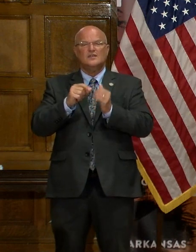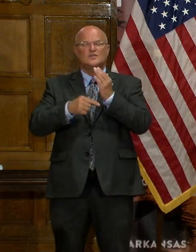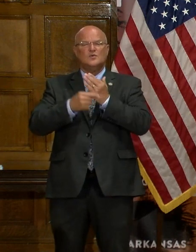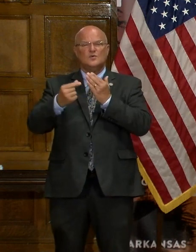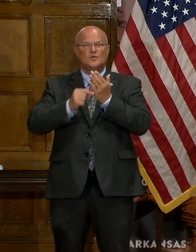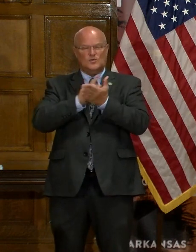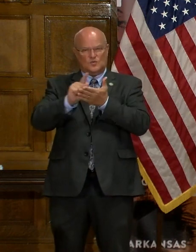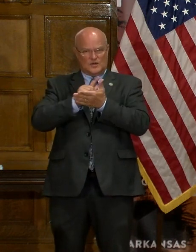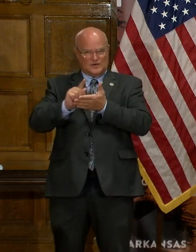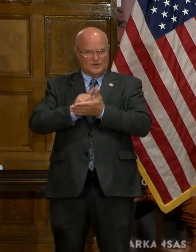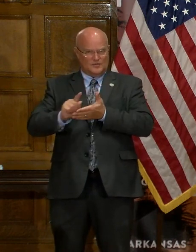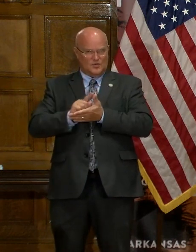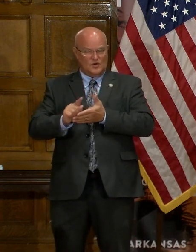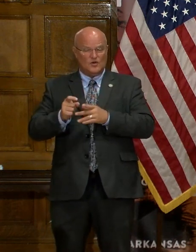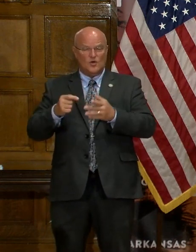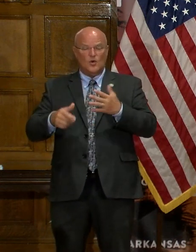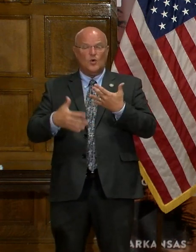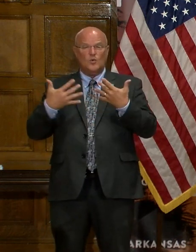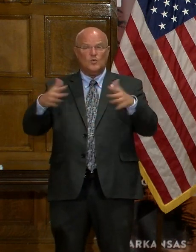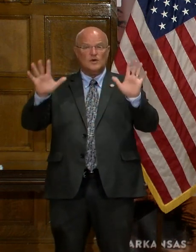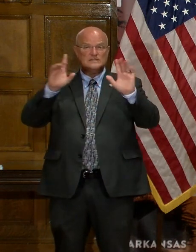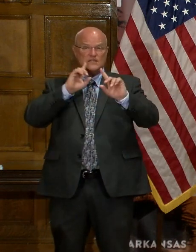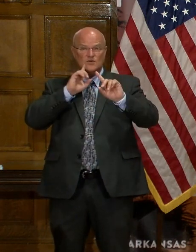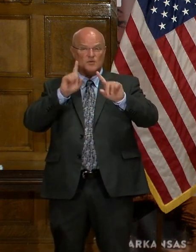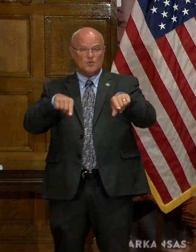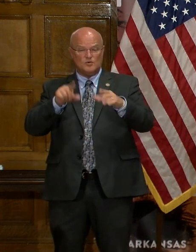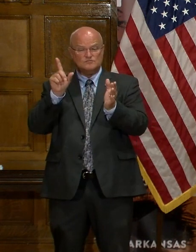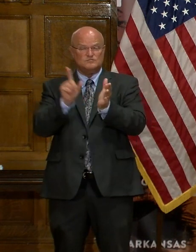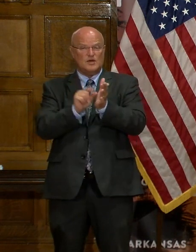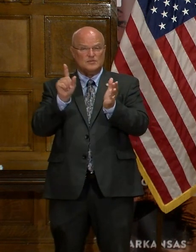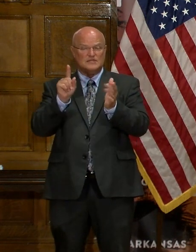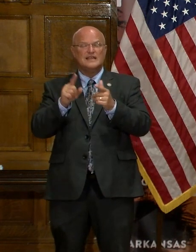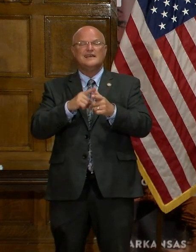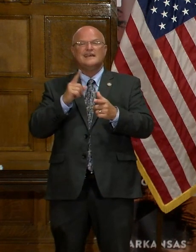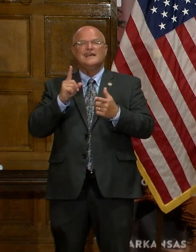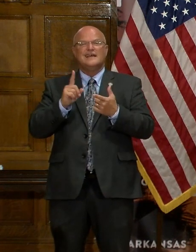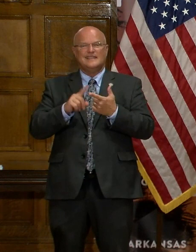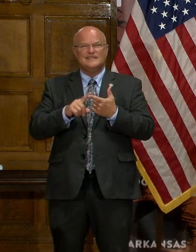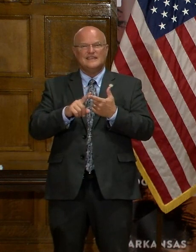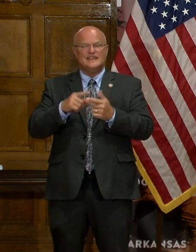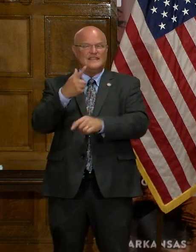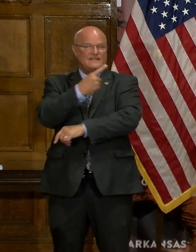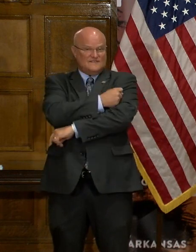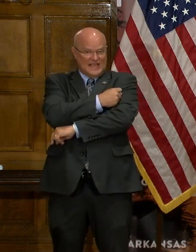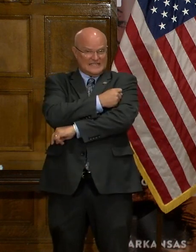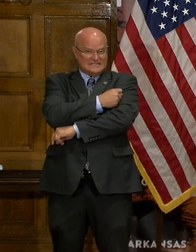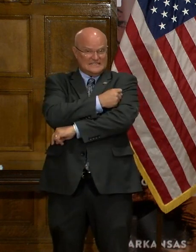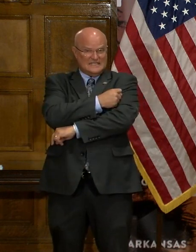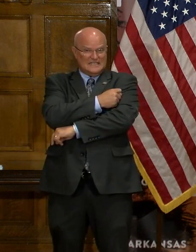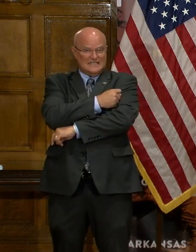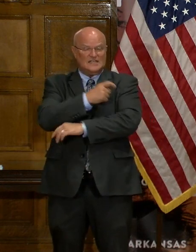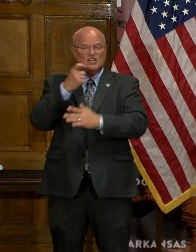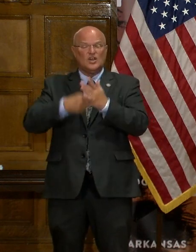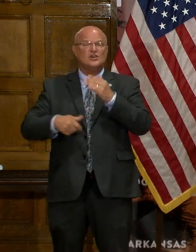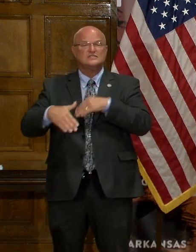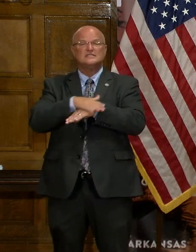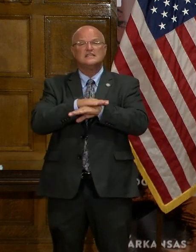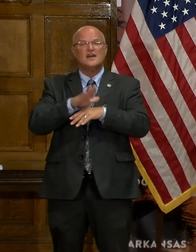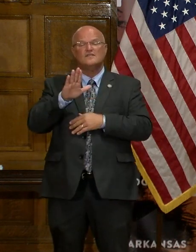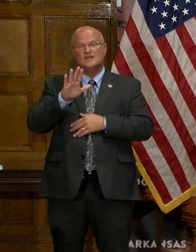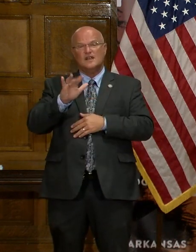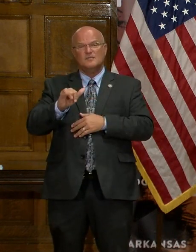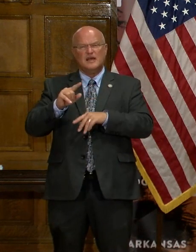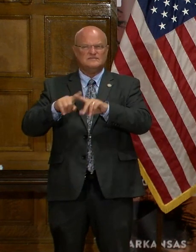report. Once they are reported, once they are reported or published in them, then they, the vaccine cost is covered by